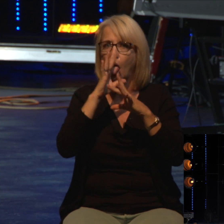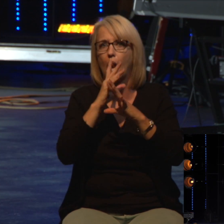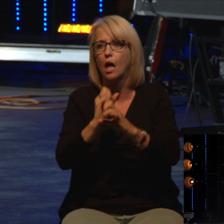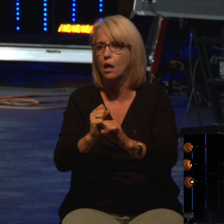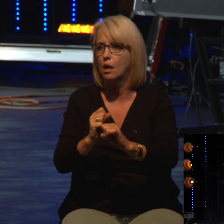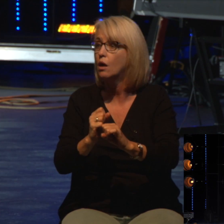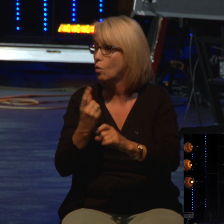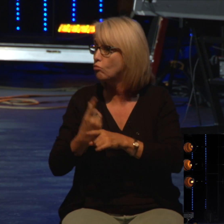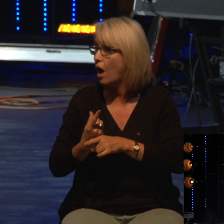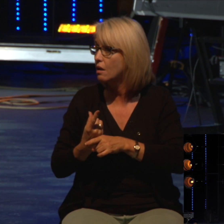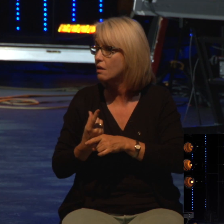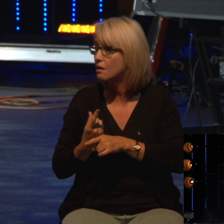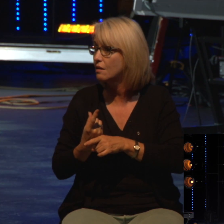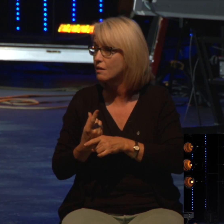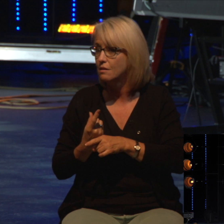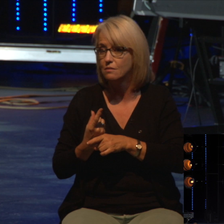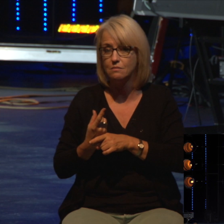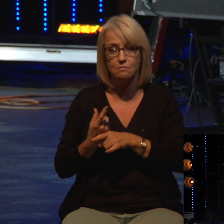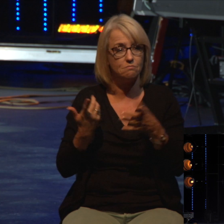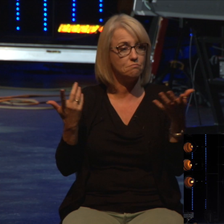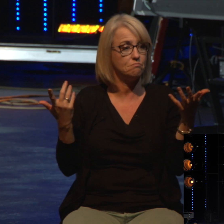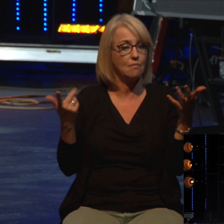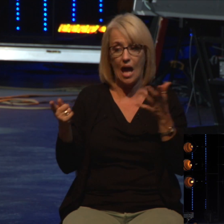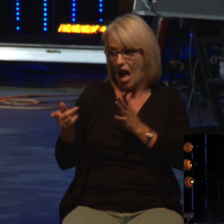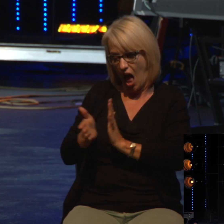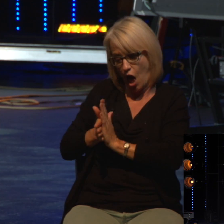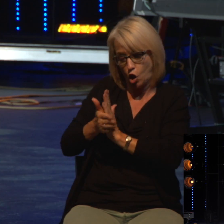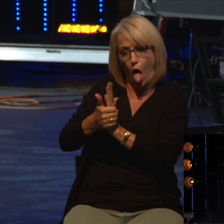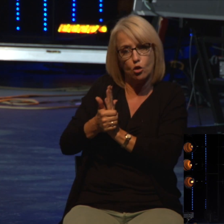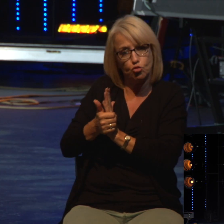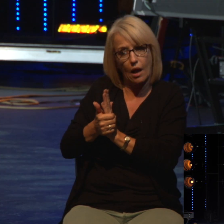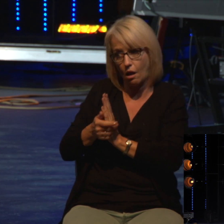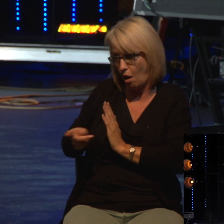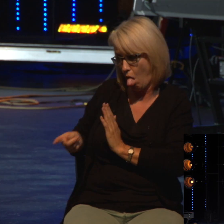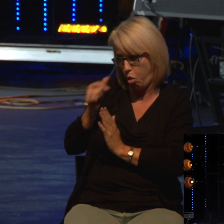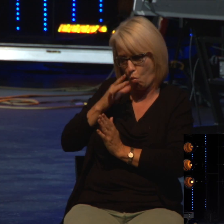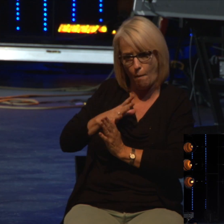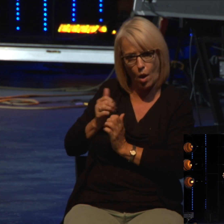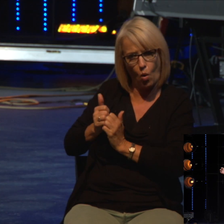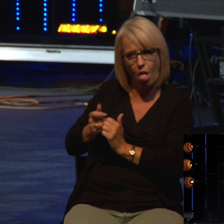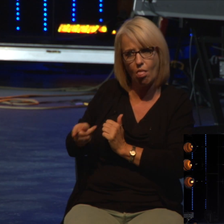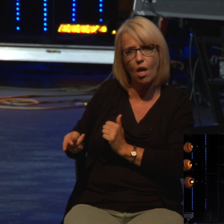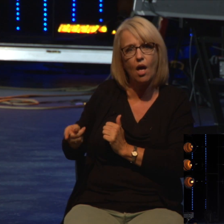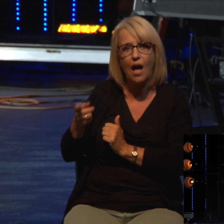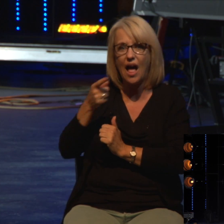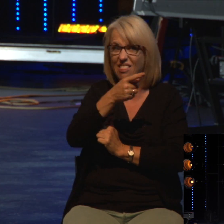And finally, one day, he was in adultery with this gal and the Philistines were after